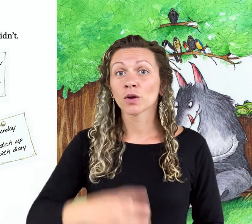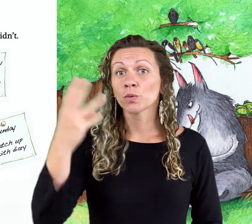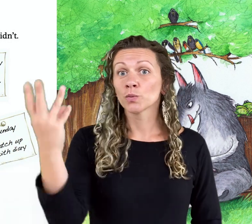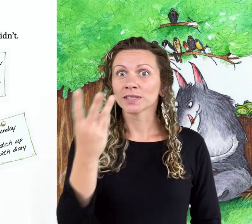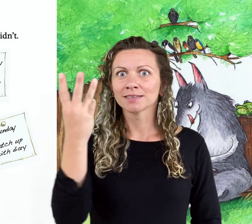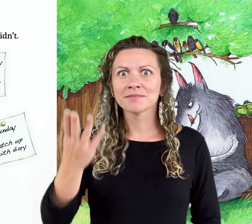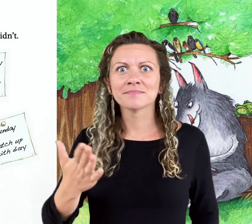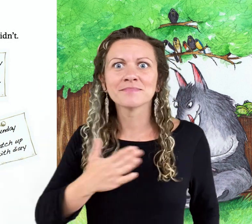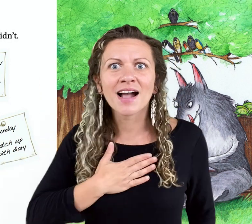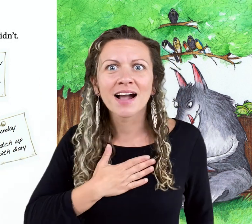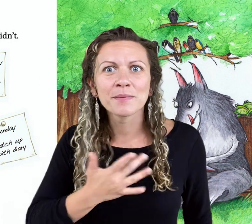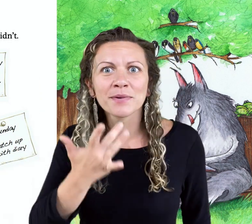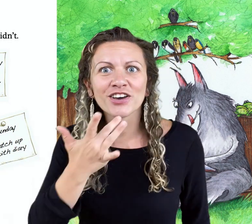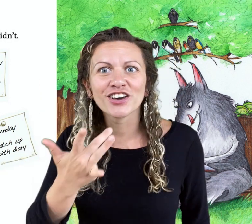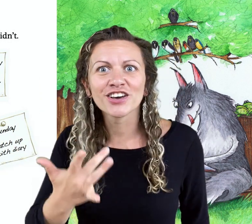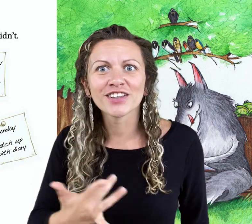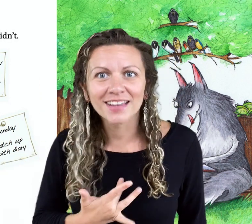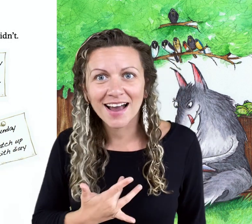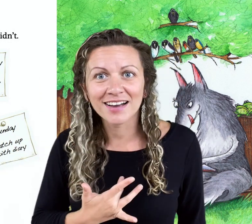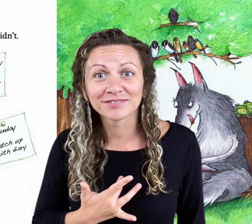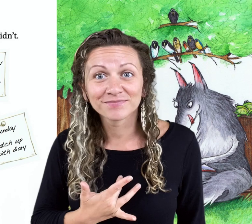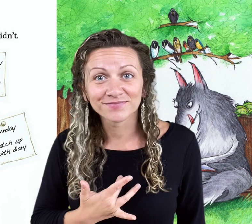Wednesday, my birthday.